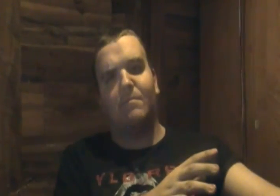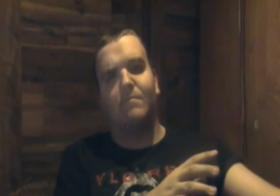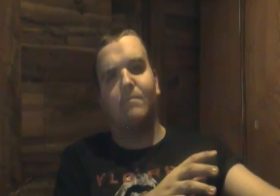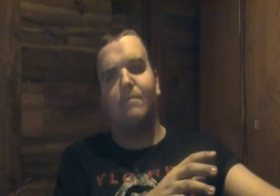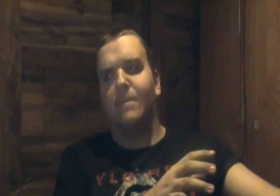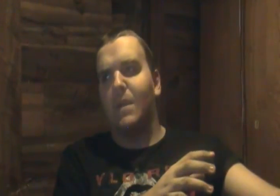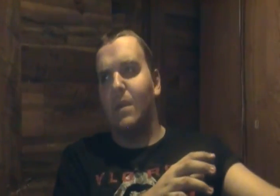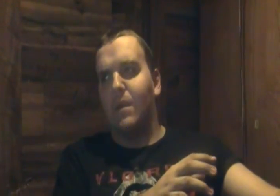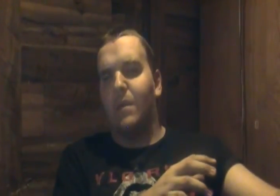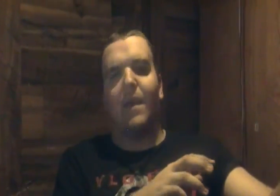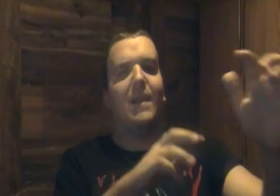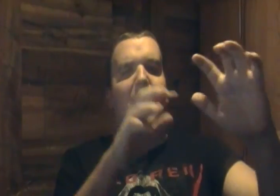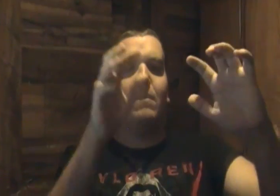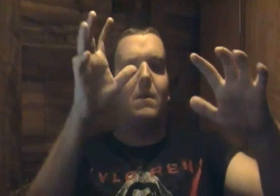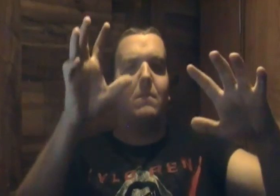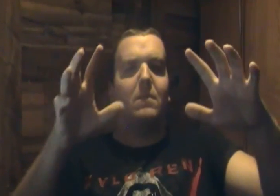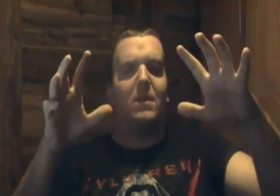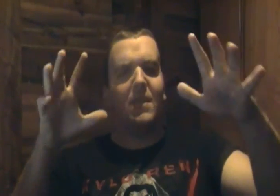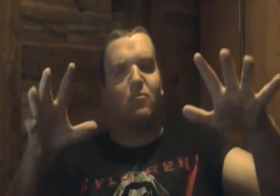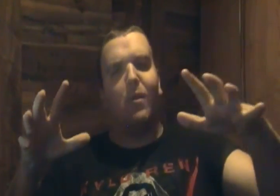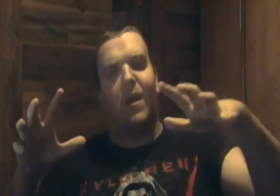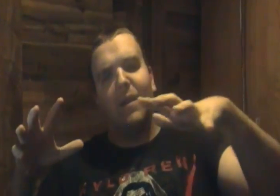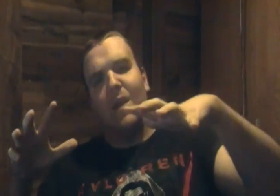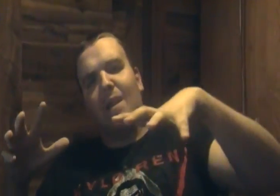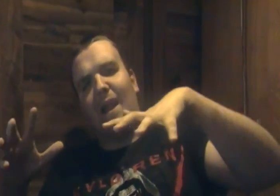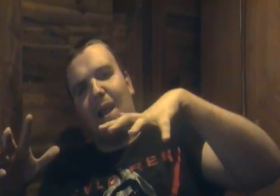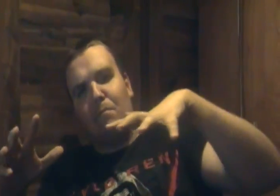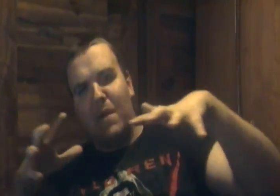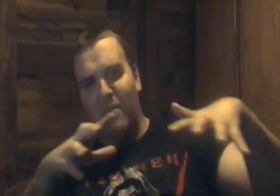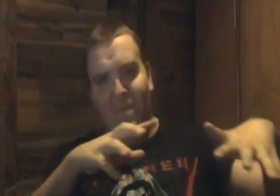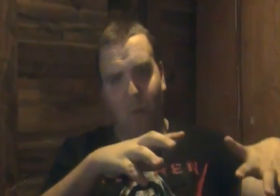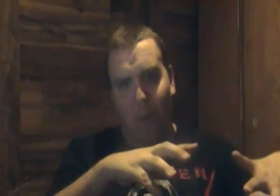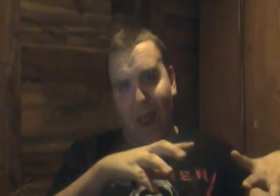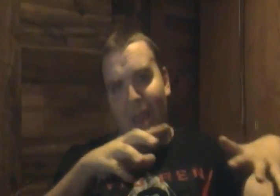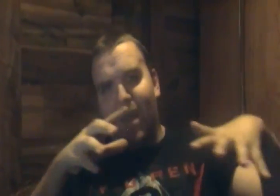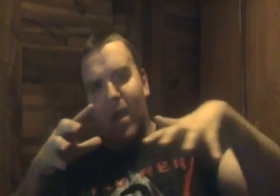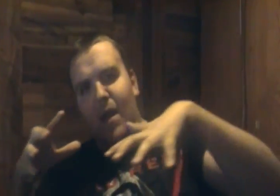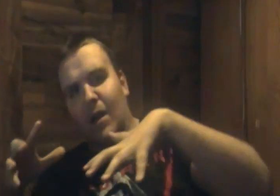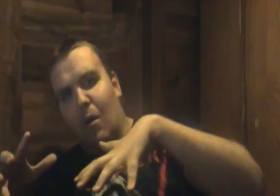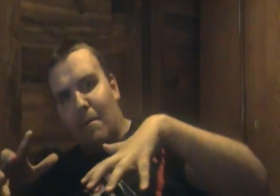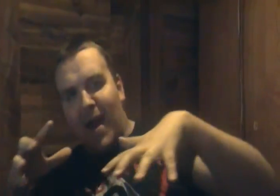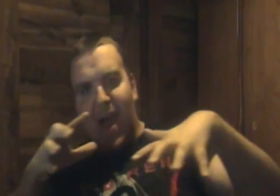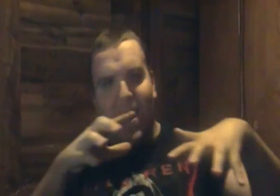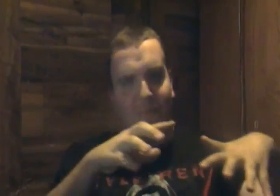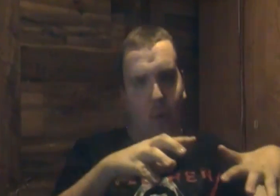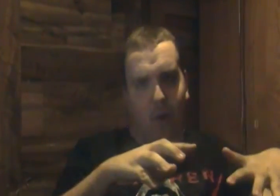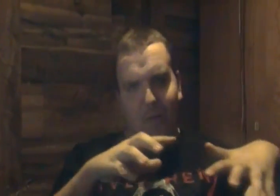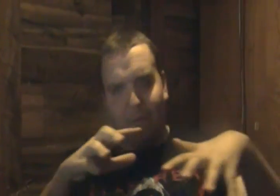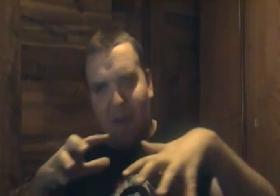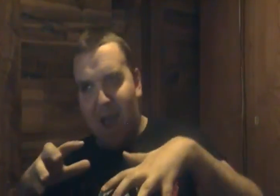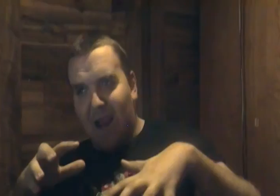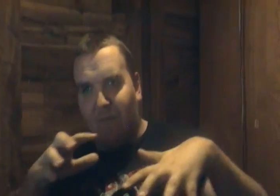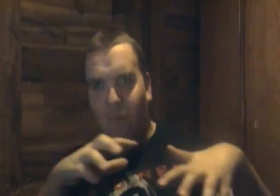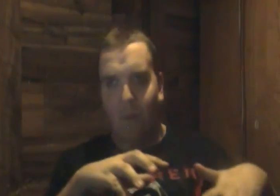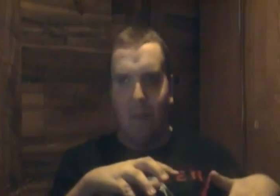they climb up to this rock they got to pivot their way going back and forth and back and forth